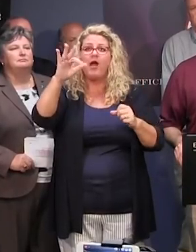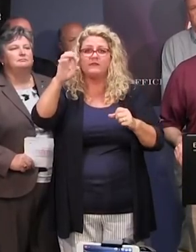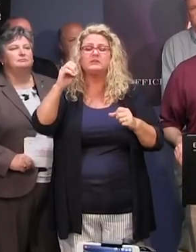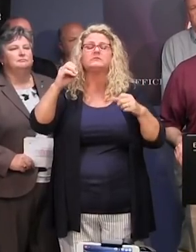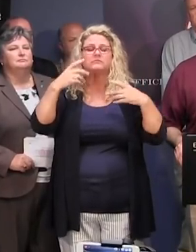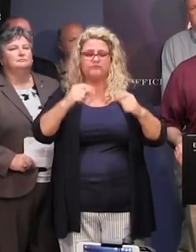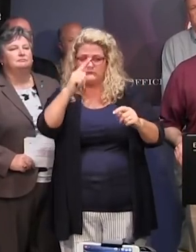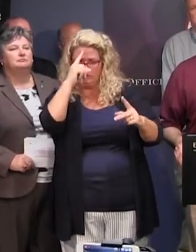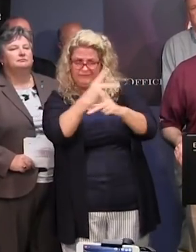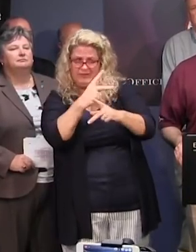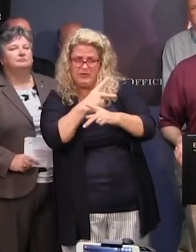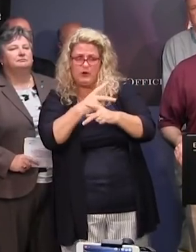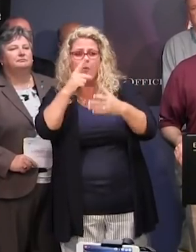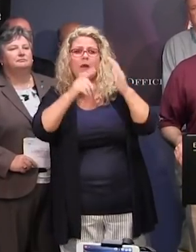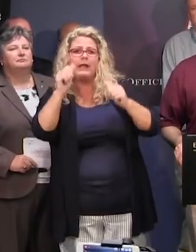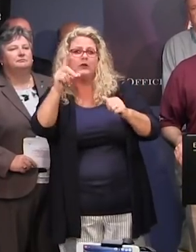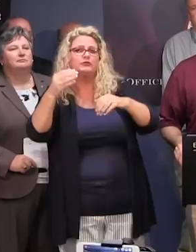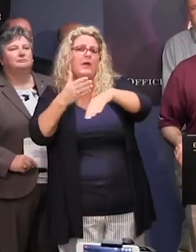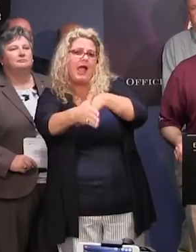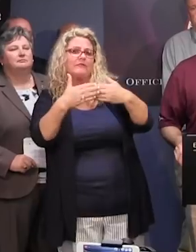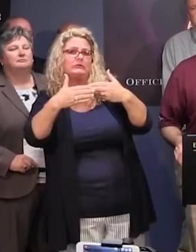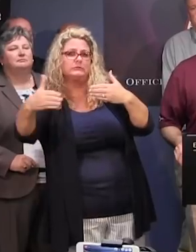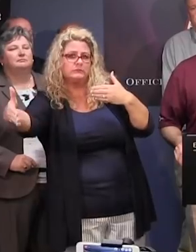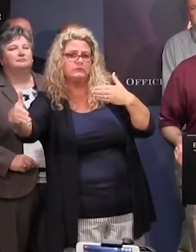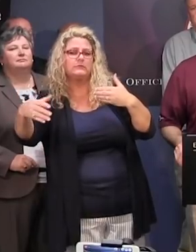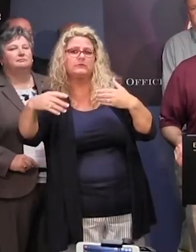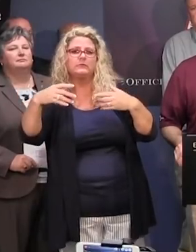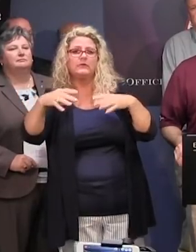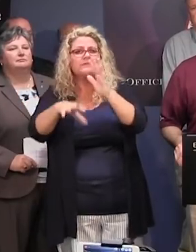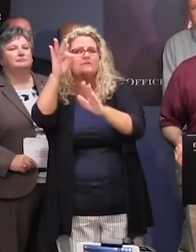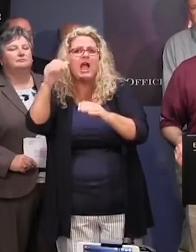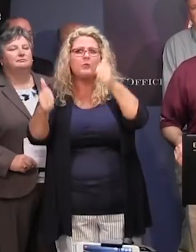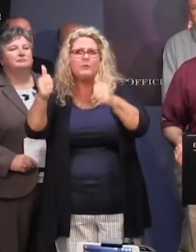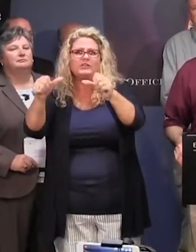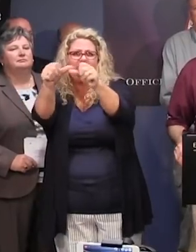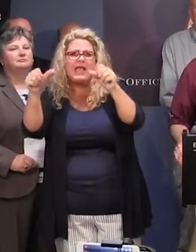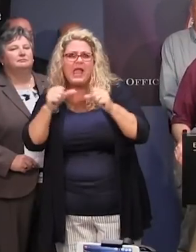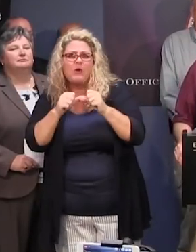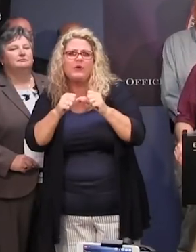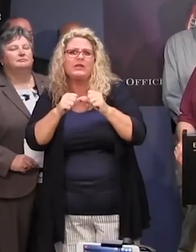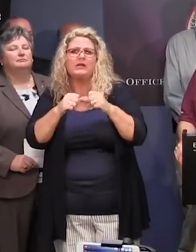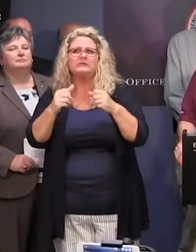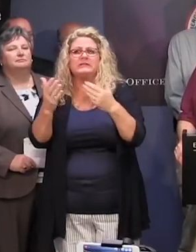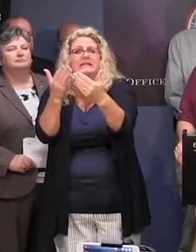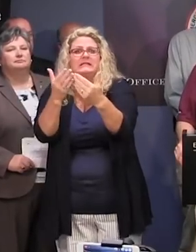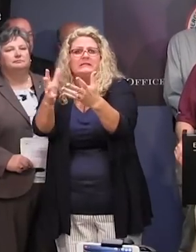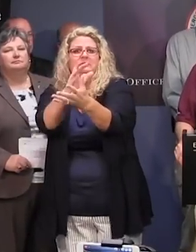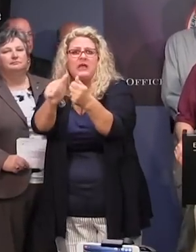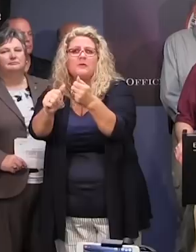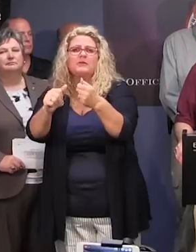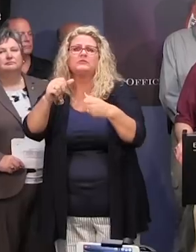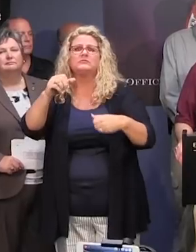state, having gone through two of these prior. The biggest piece is to identify the vulnerable portions of the community, primarily